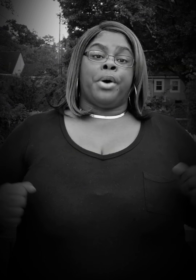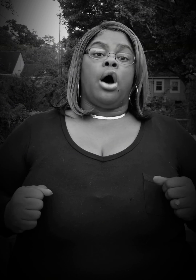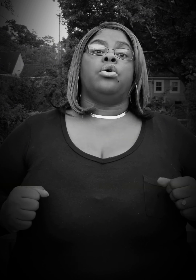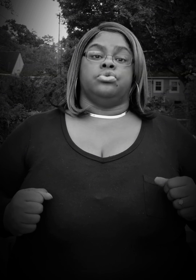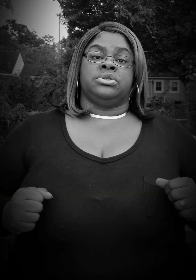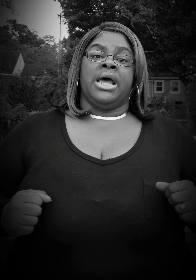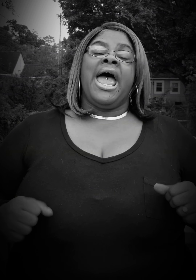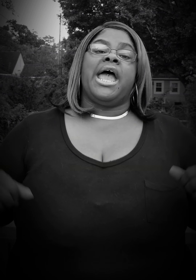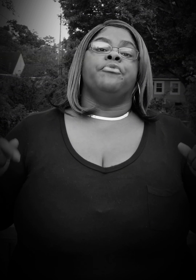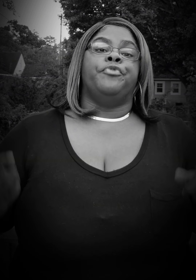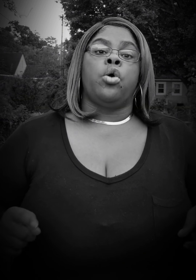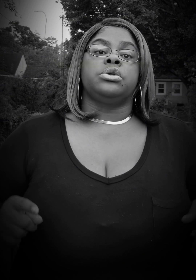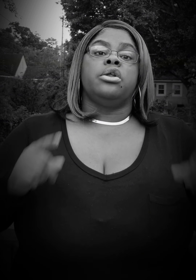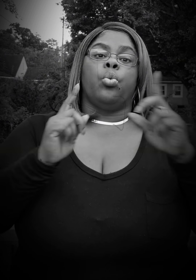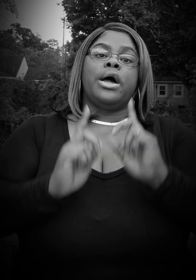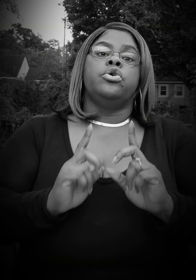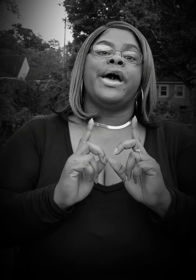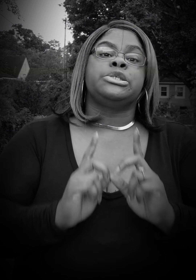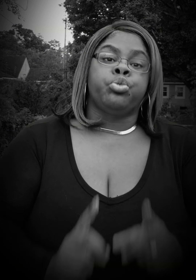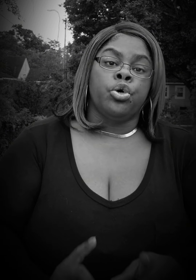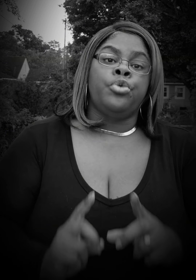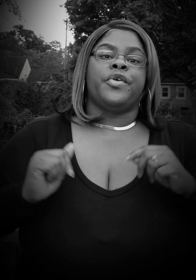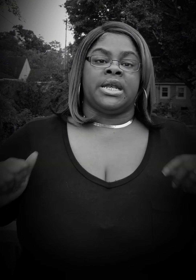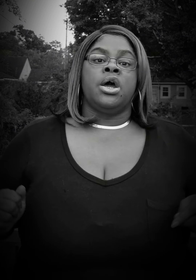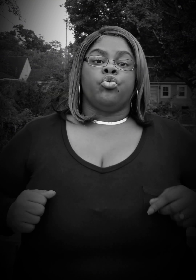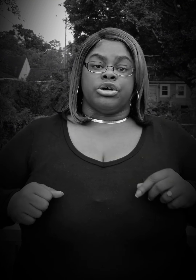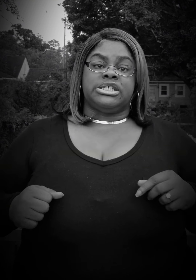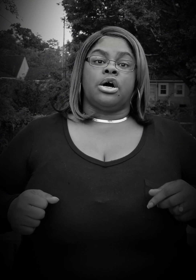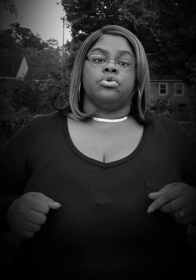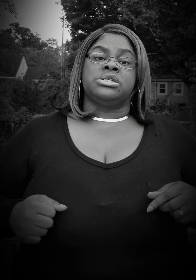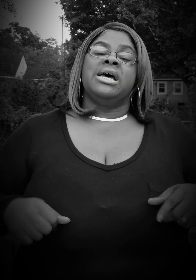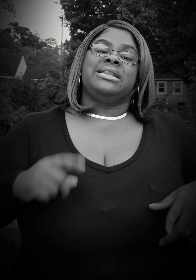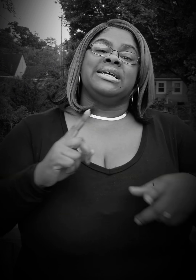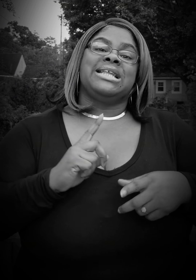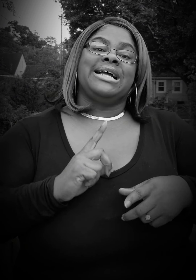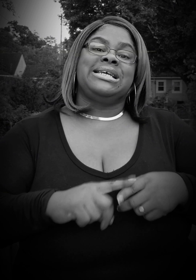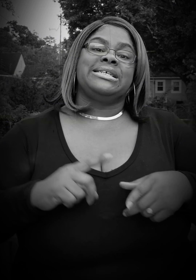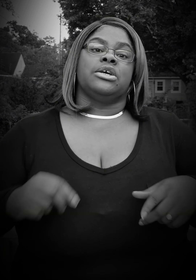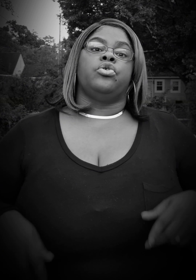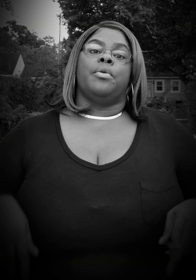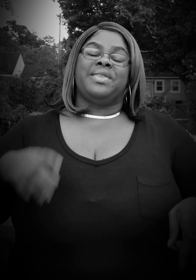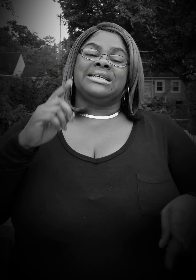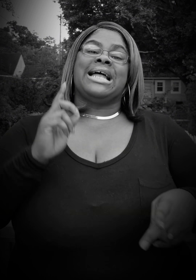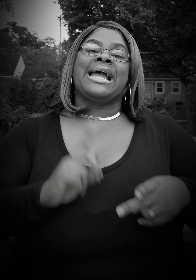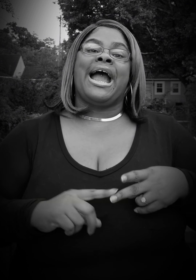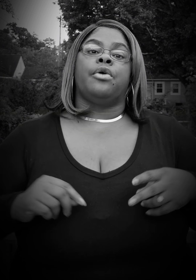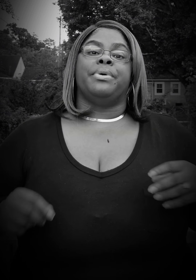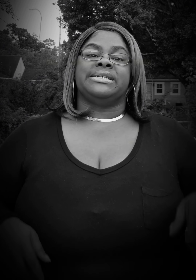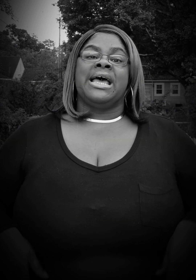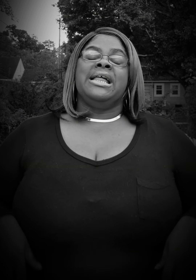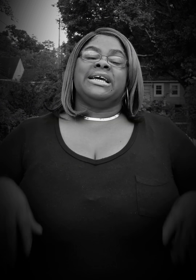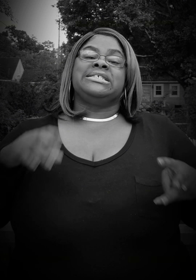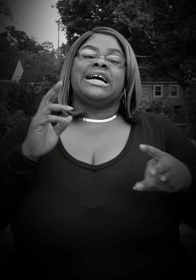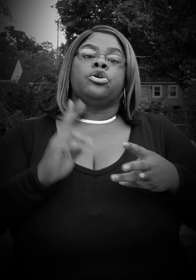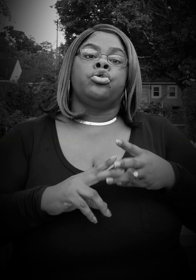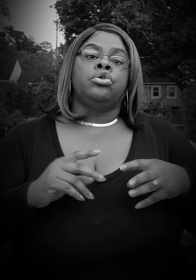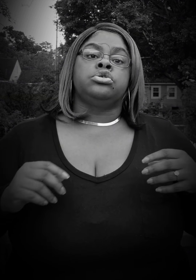polls and vote the one who has proven results. Things like Tesson Krupp, things like Airbus, things like the cruise